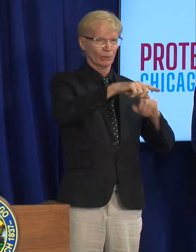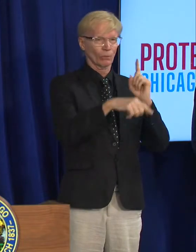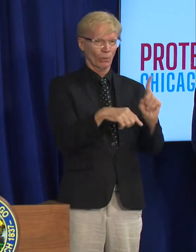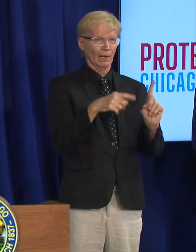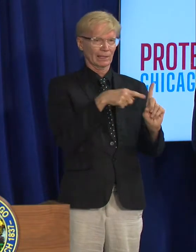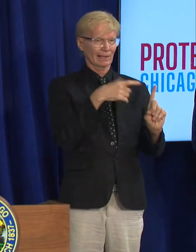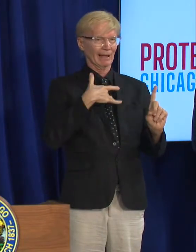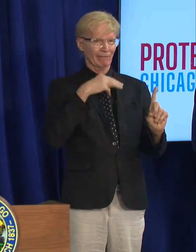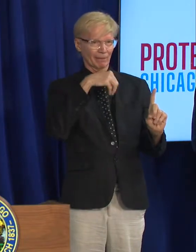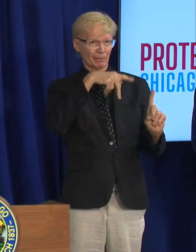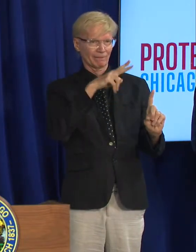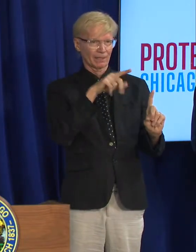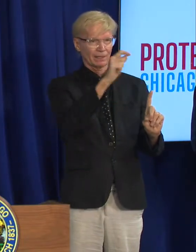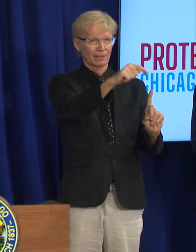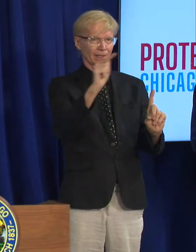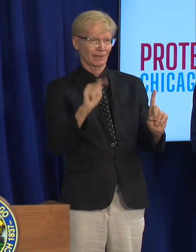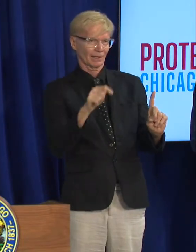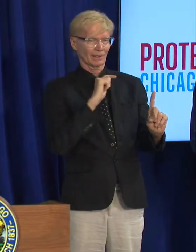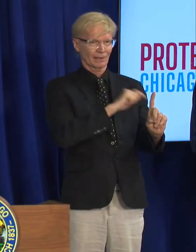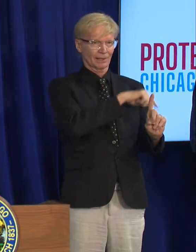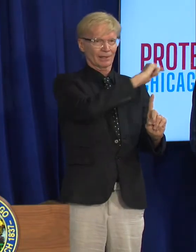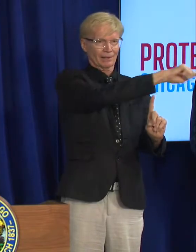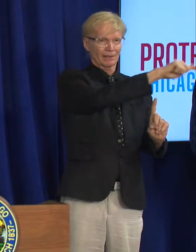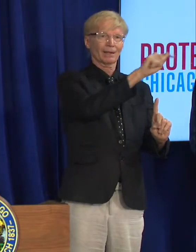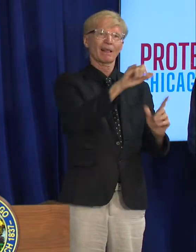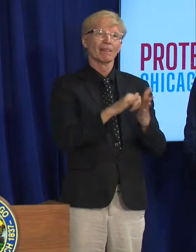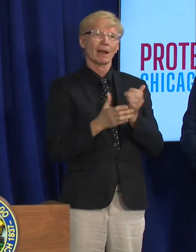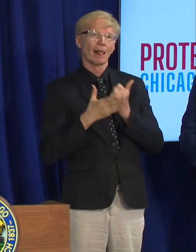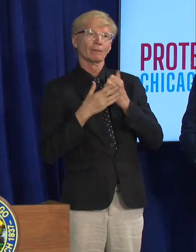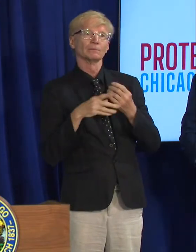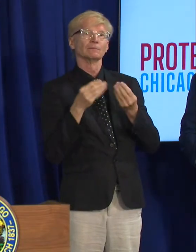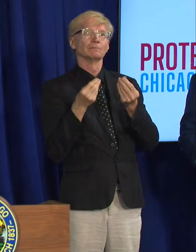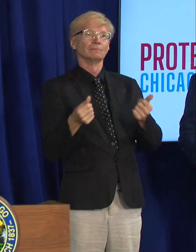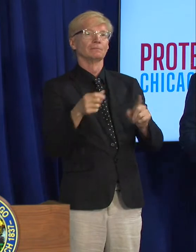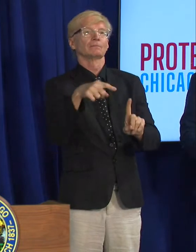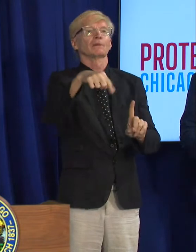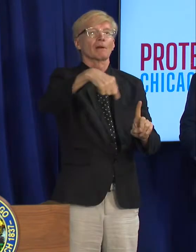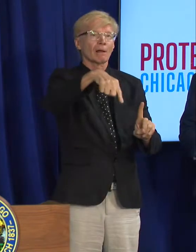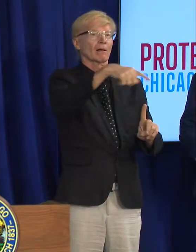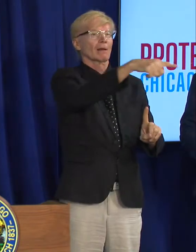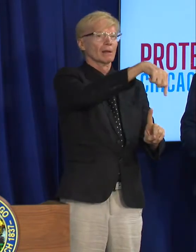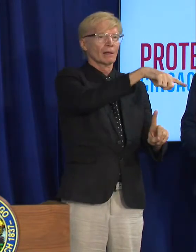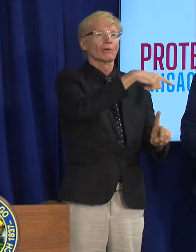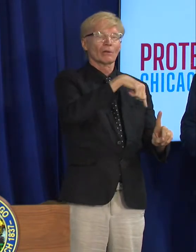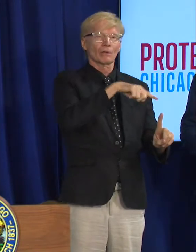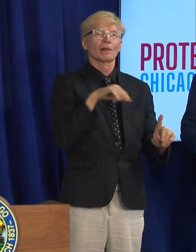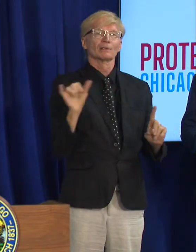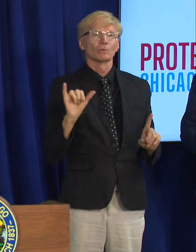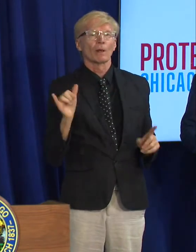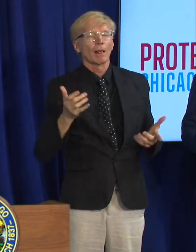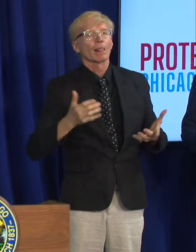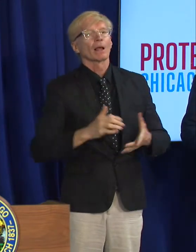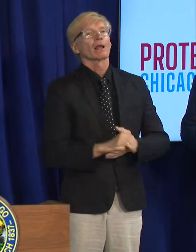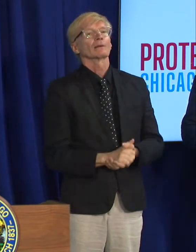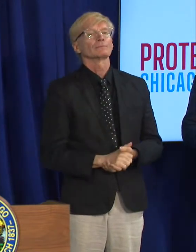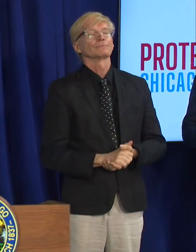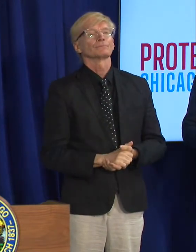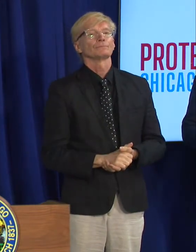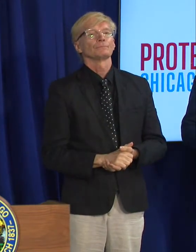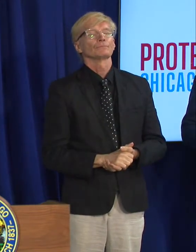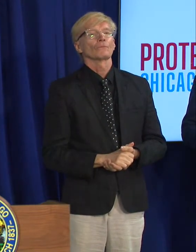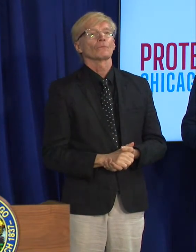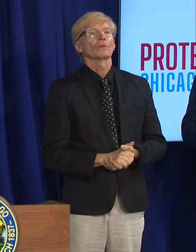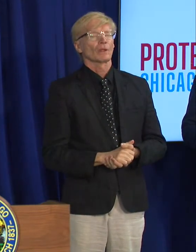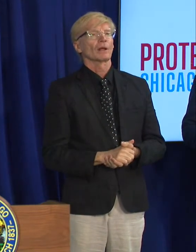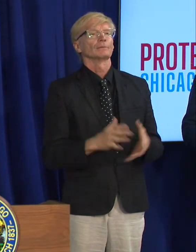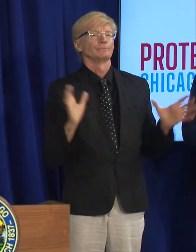picture earlier and that's also our vaccination strategy as well so in closing I want